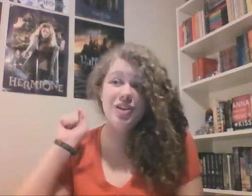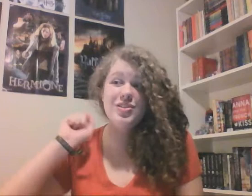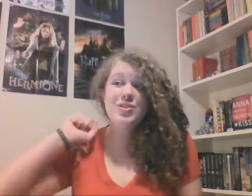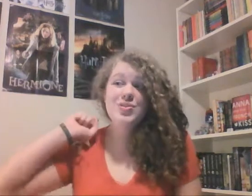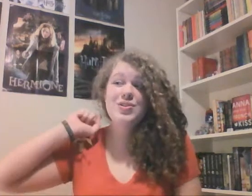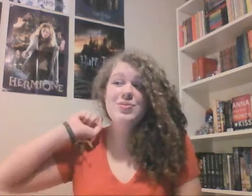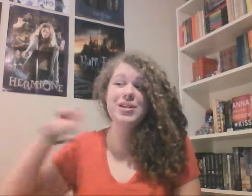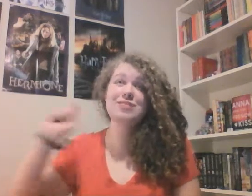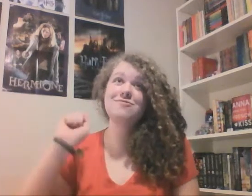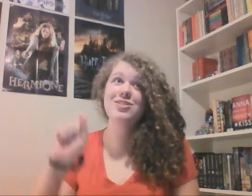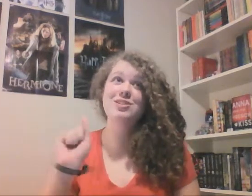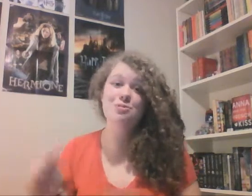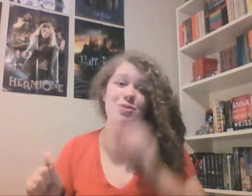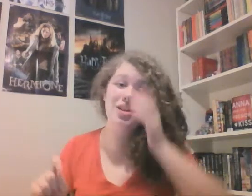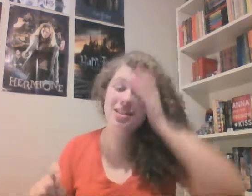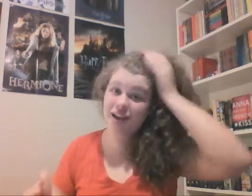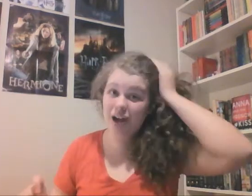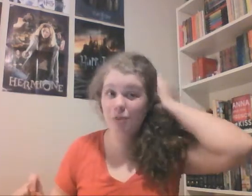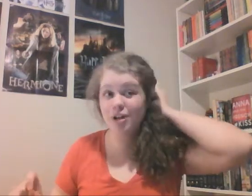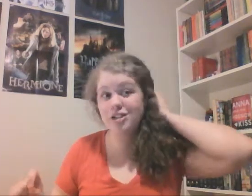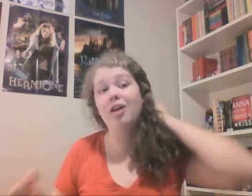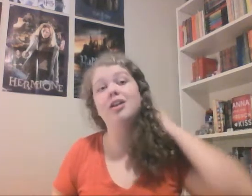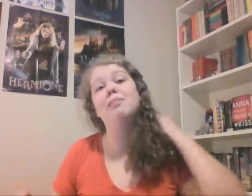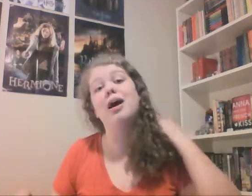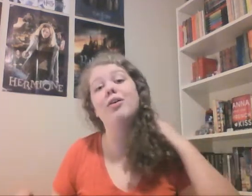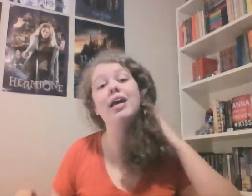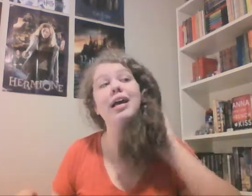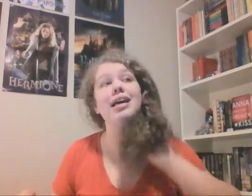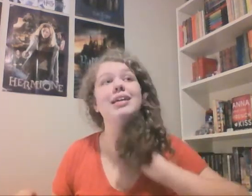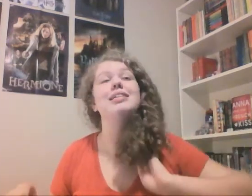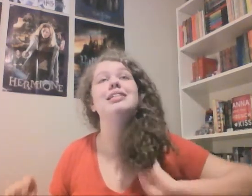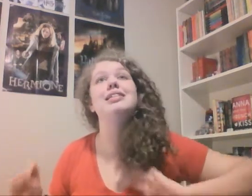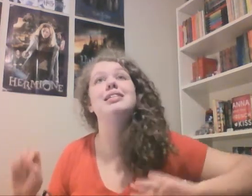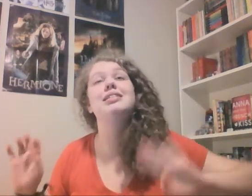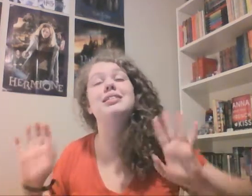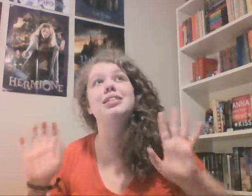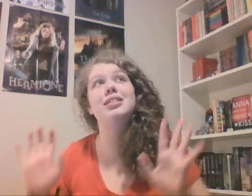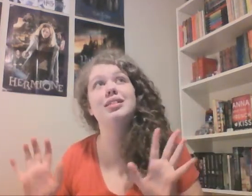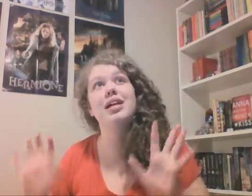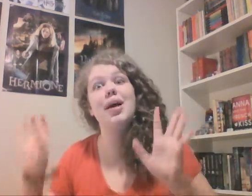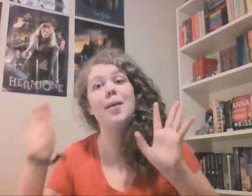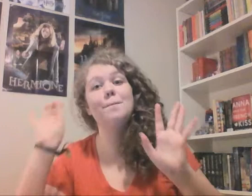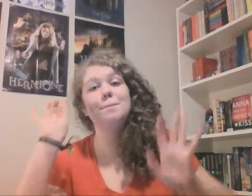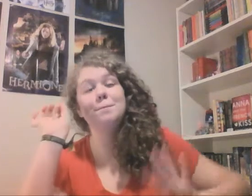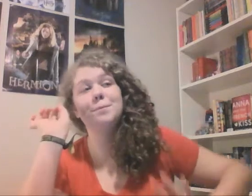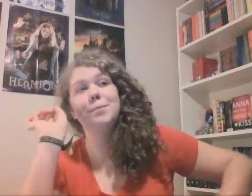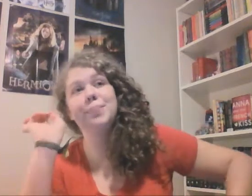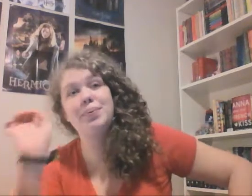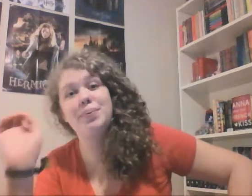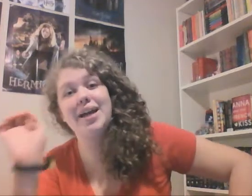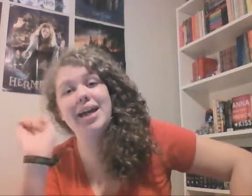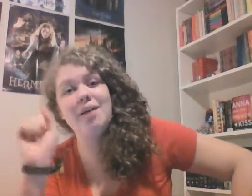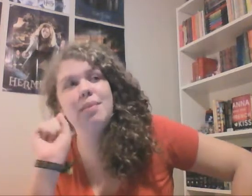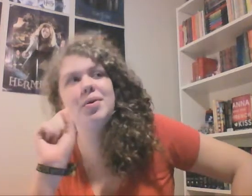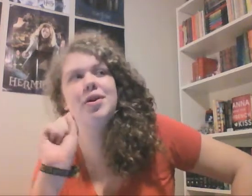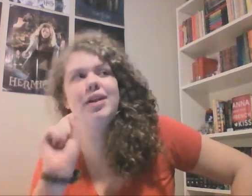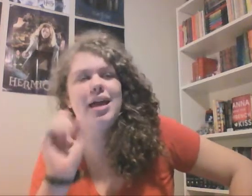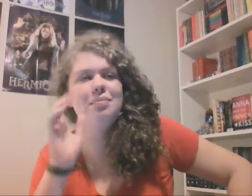So one of the first points that I want to talk about is, I can't remember her name,